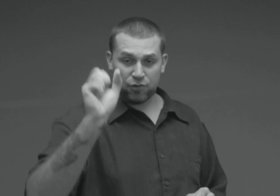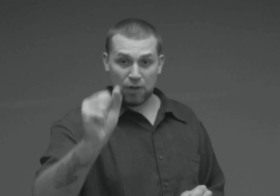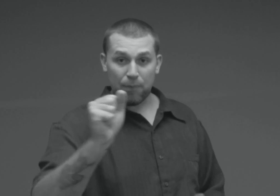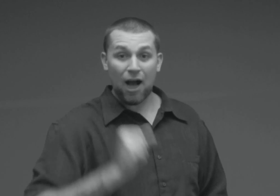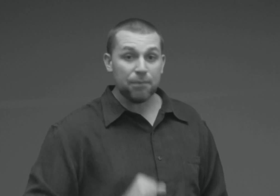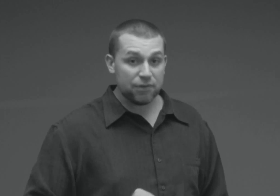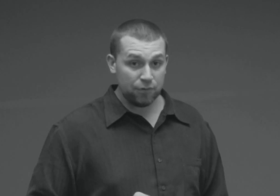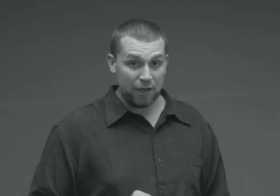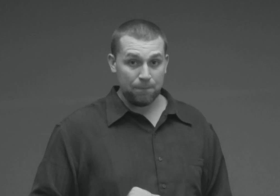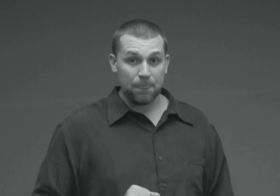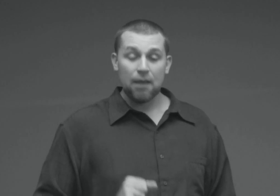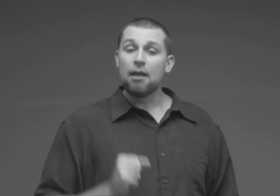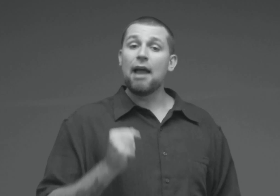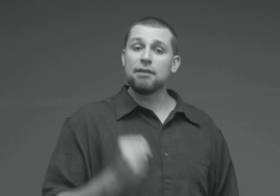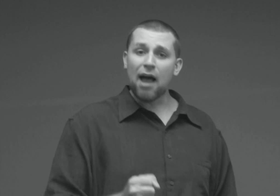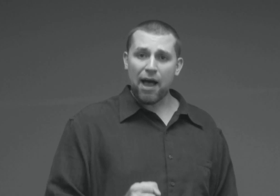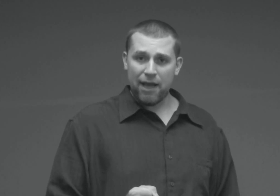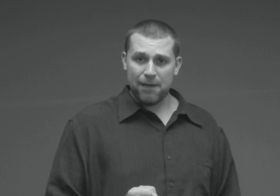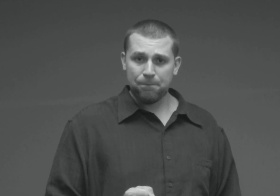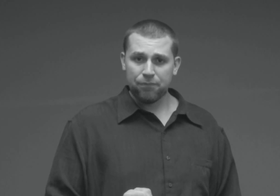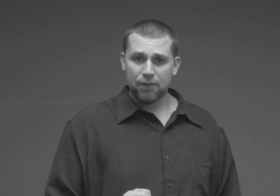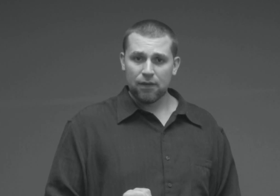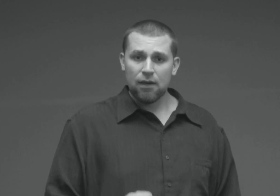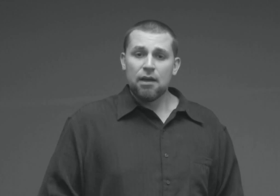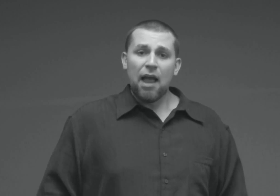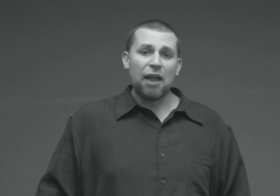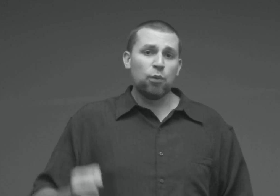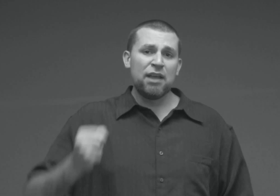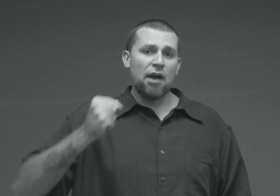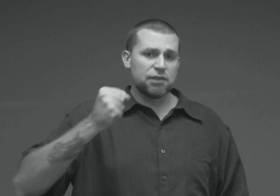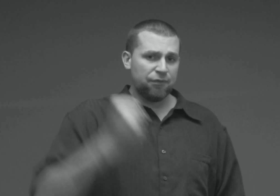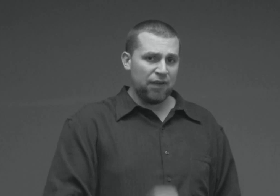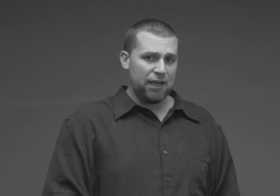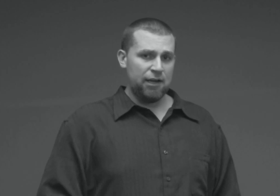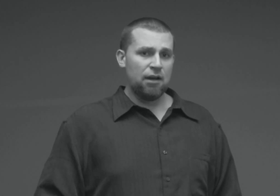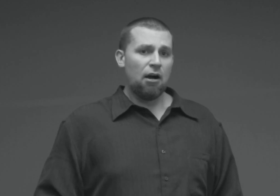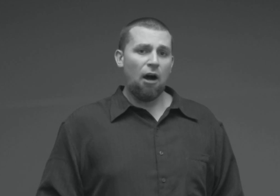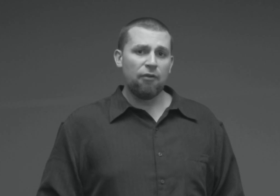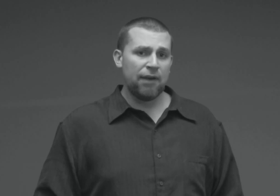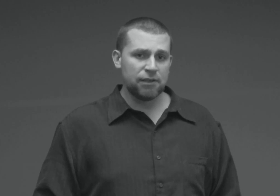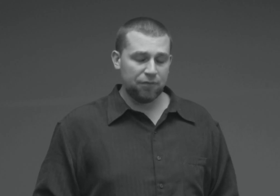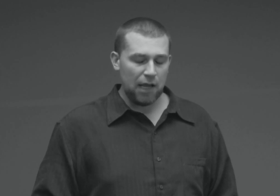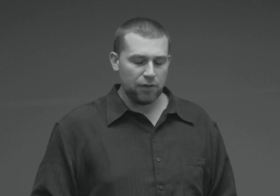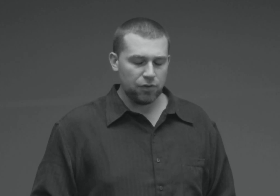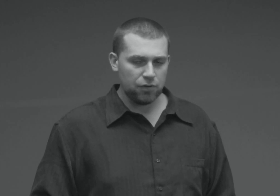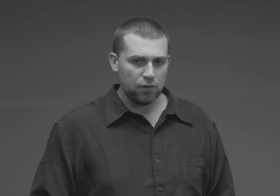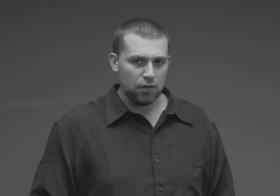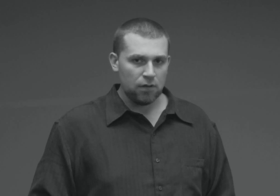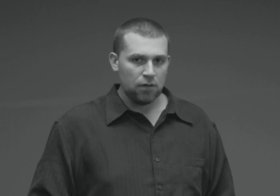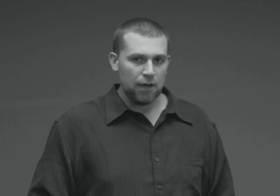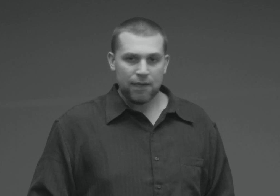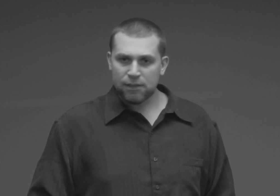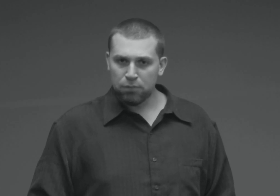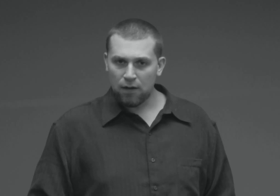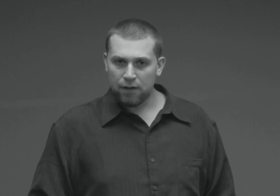trip upstream and die. And we thus feed off of his flesh, and his blood,